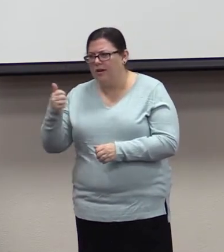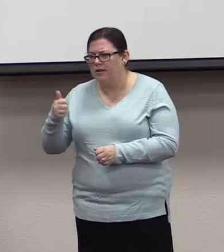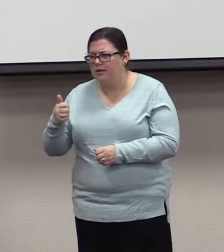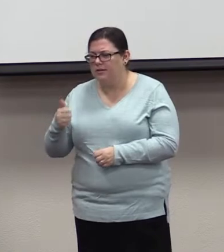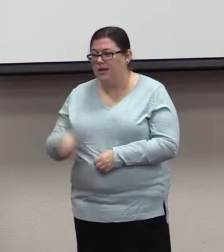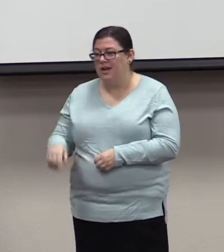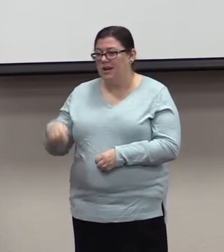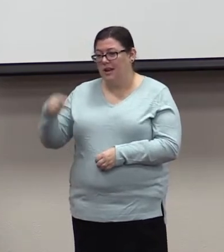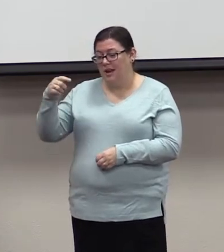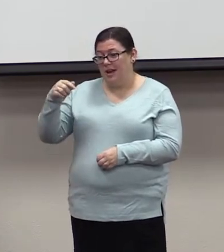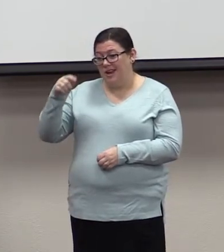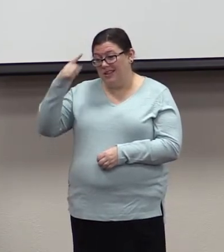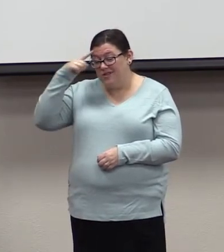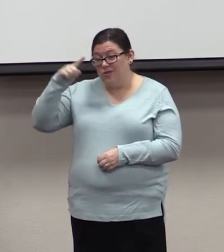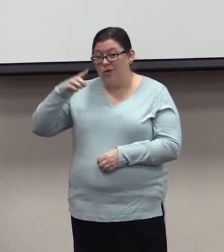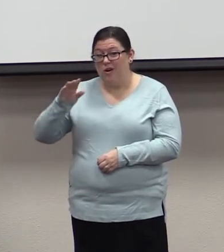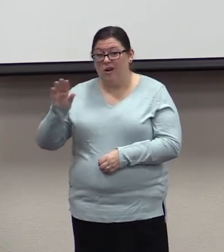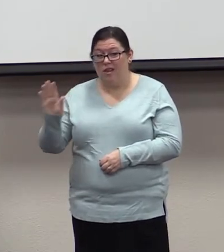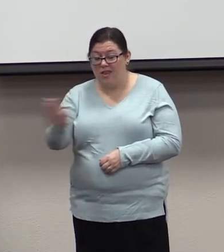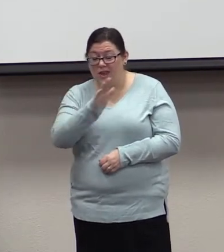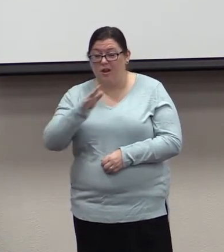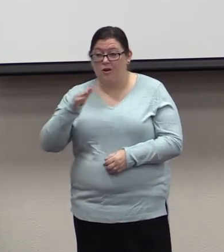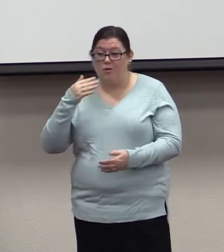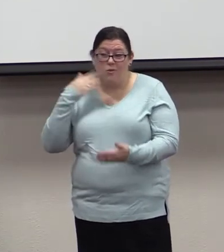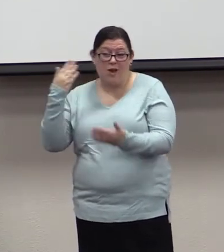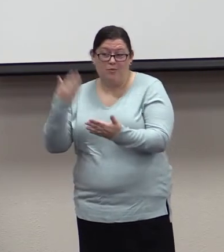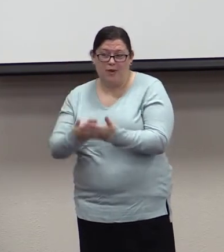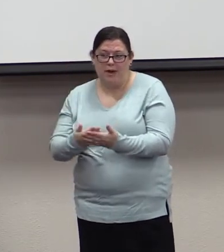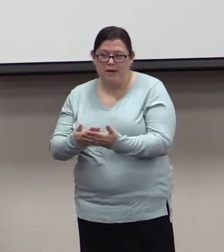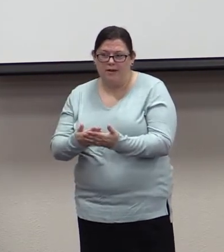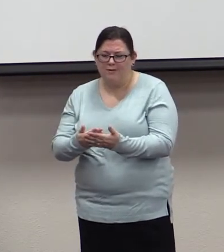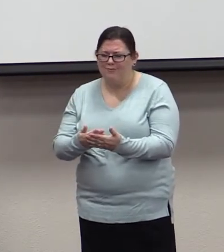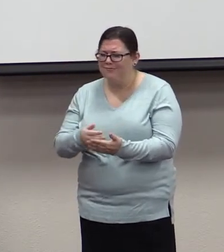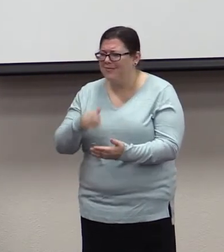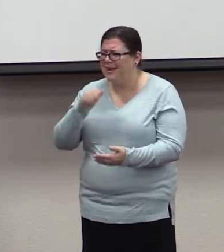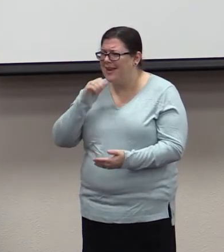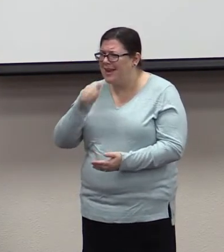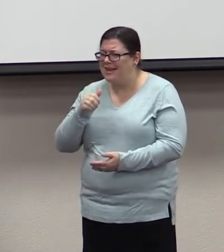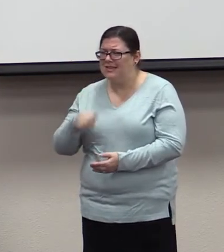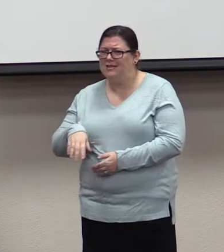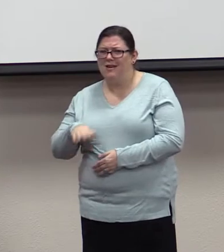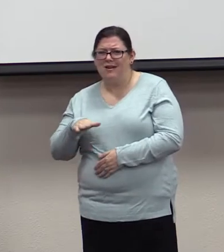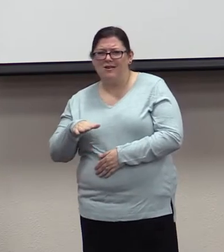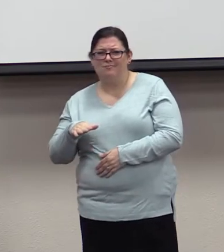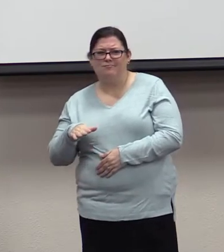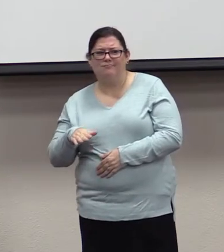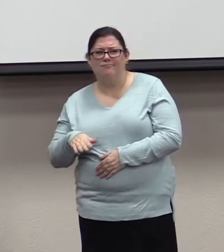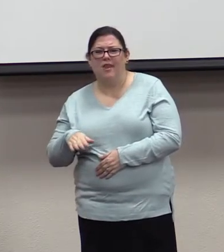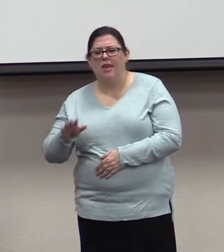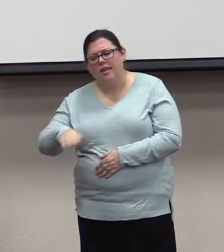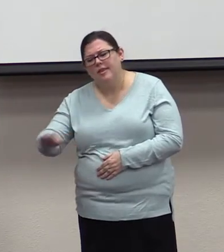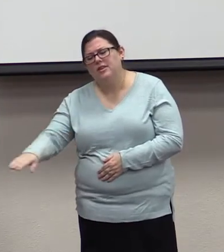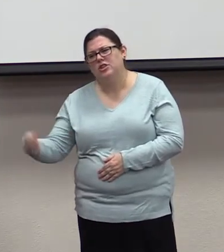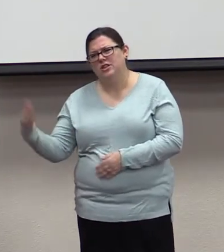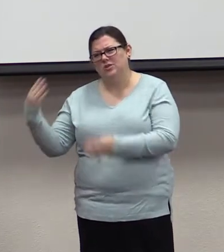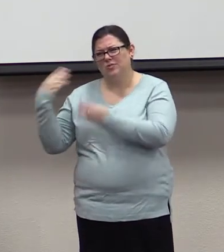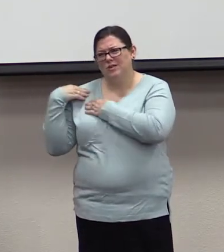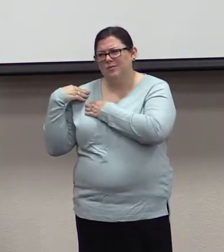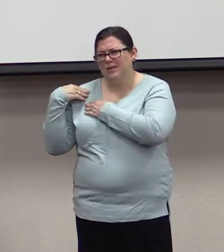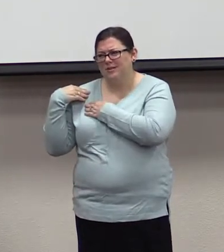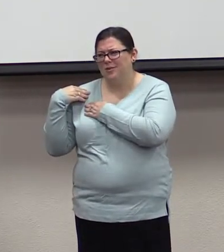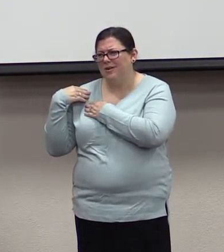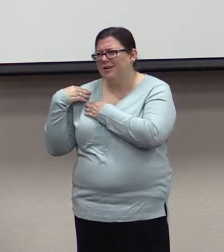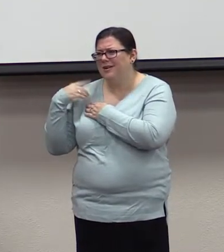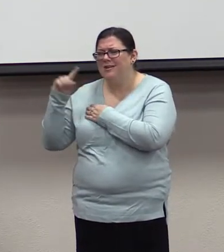It's not on the child to just know they have to obey. Someone has to teach them. And parents, that's